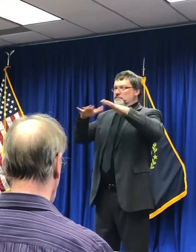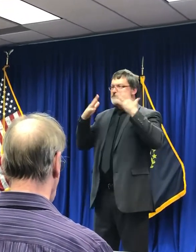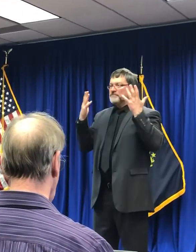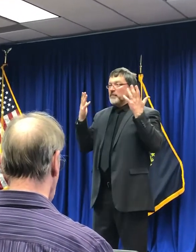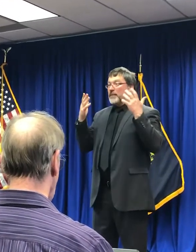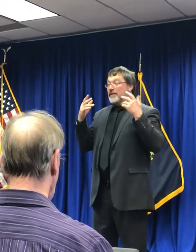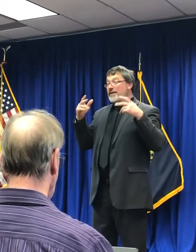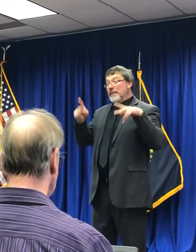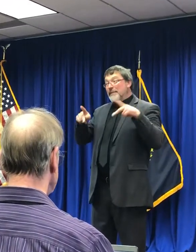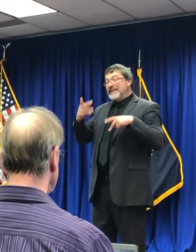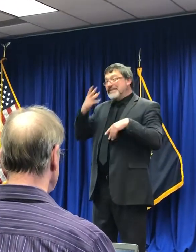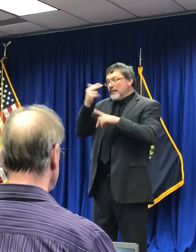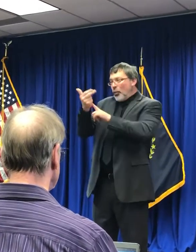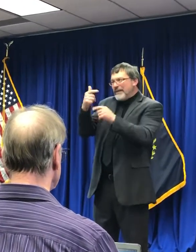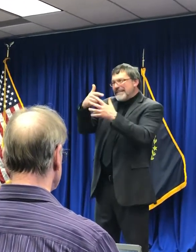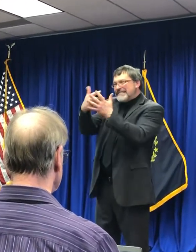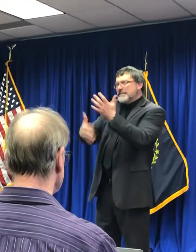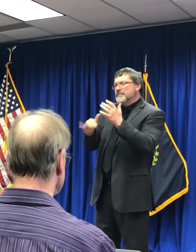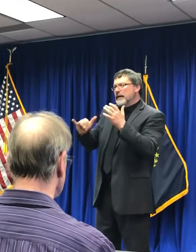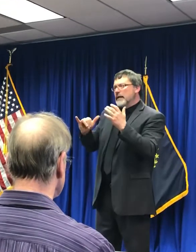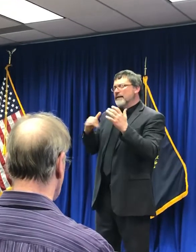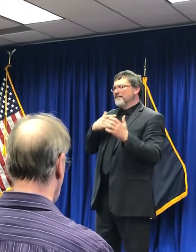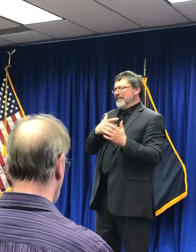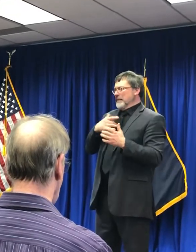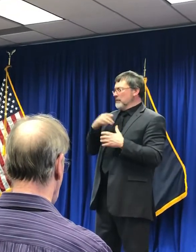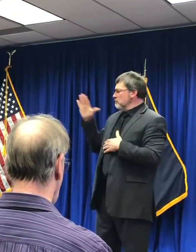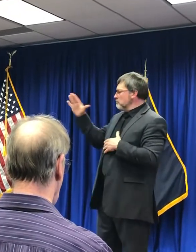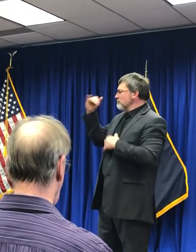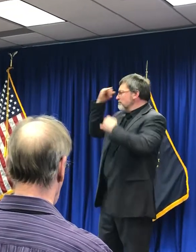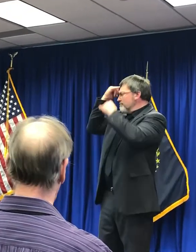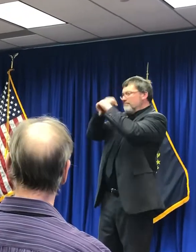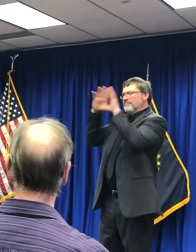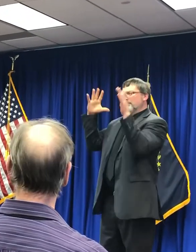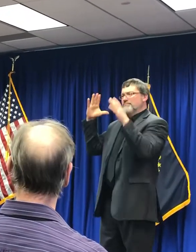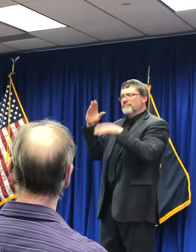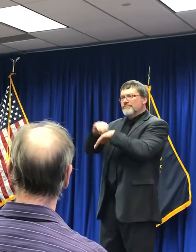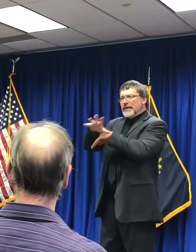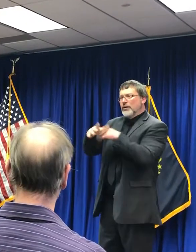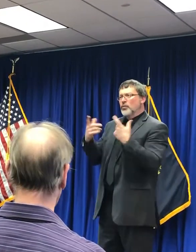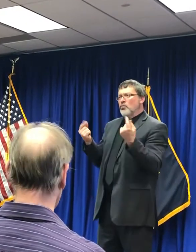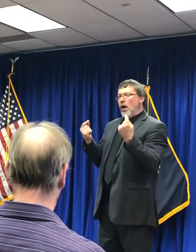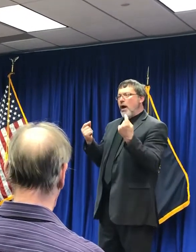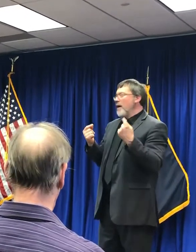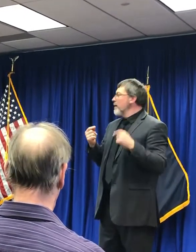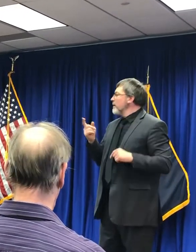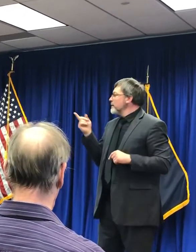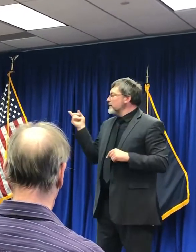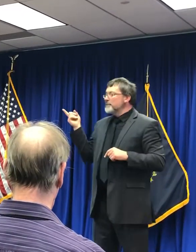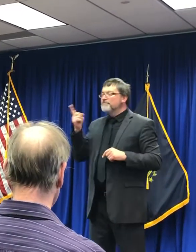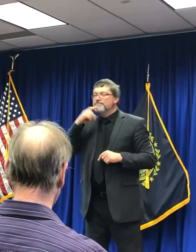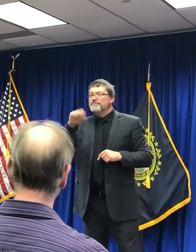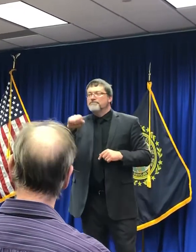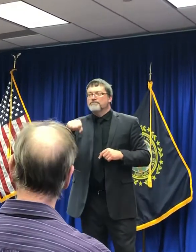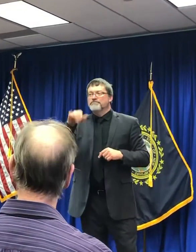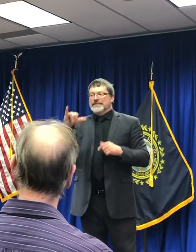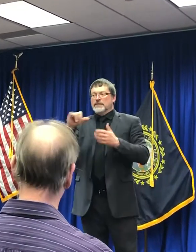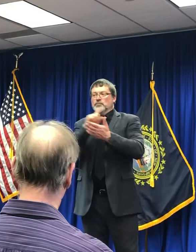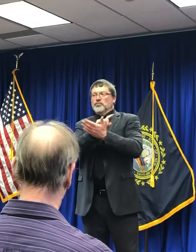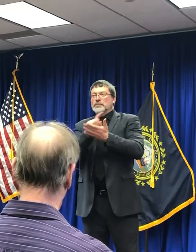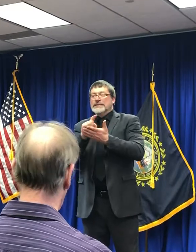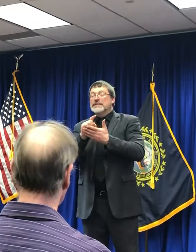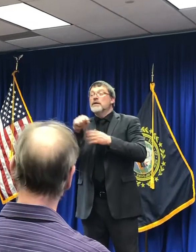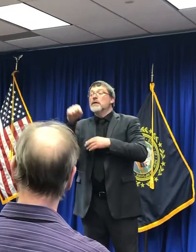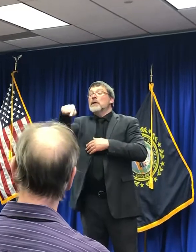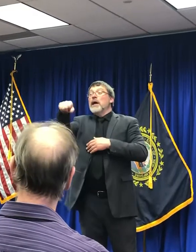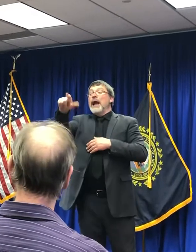Where are you in terms of recommendations on that one? So the question is about Bike Week up in Laconia. I was on the call with the mayors and Mayor Hosmer